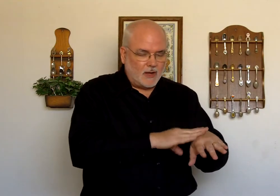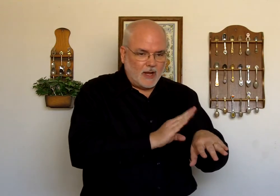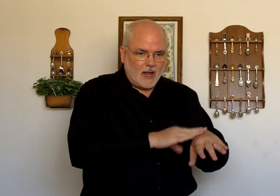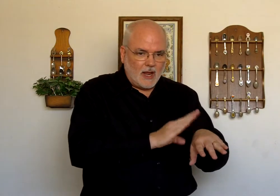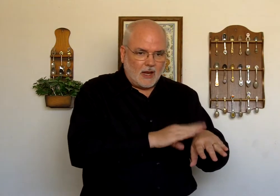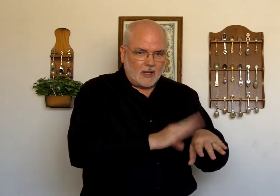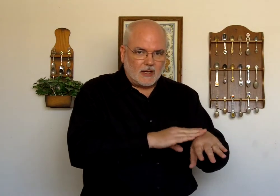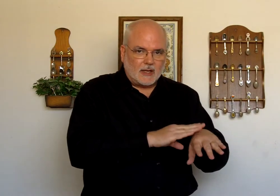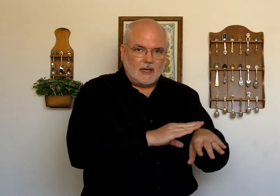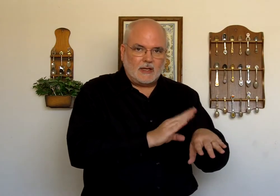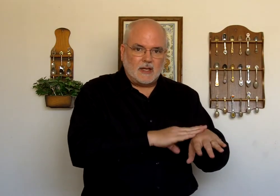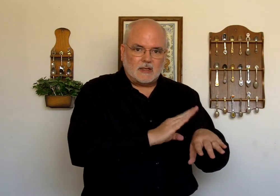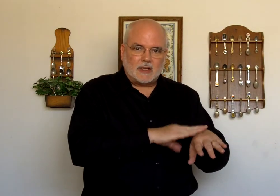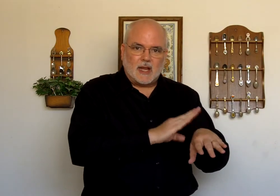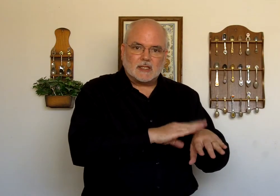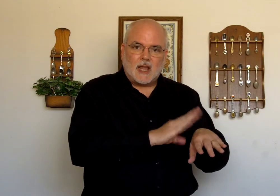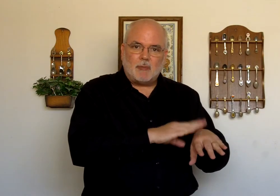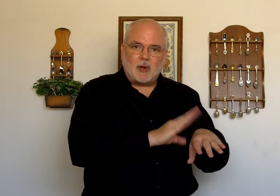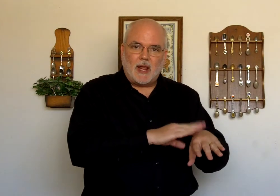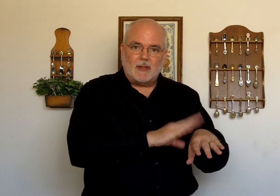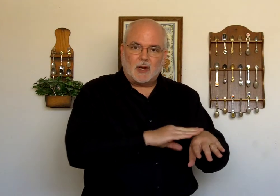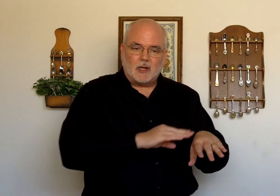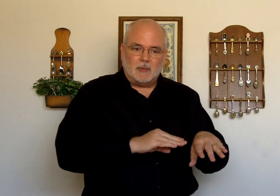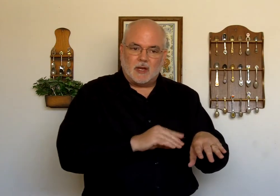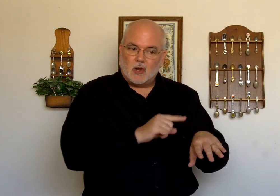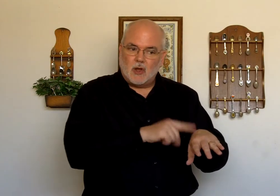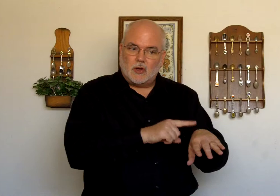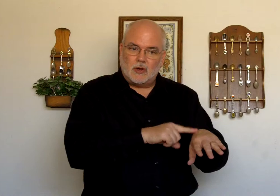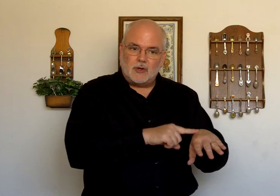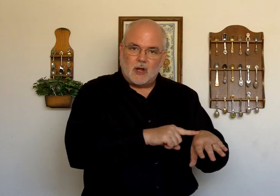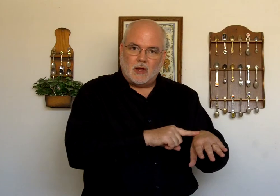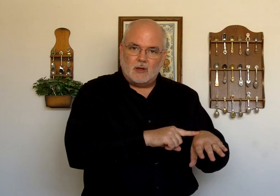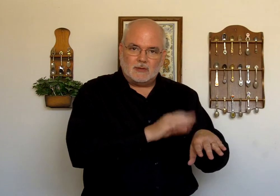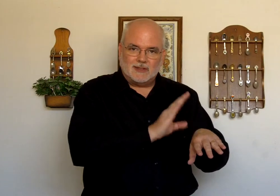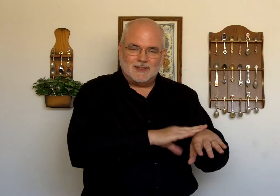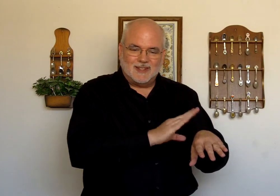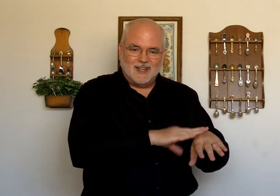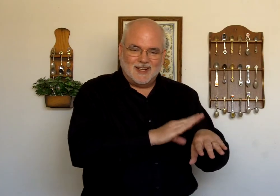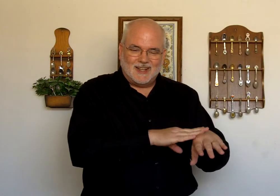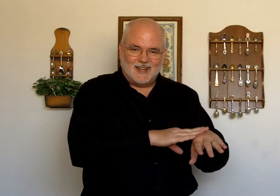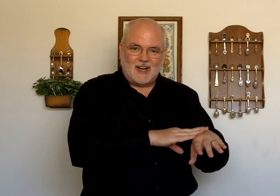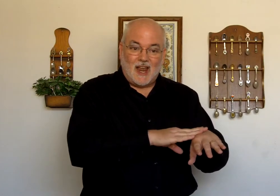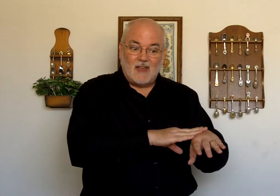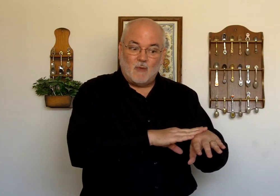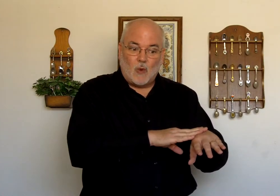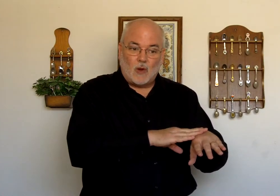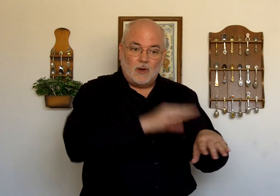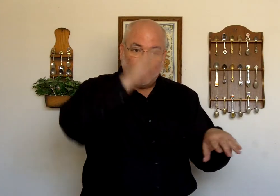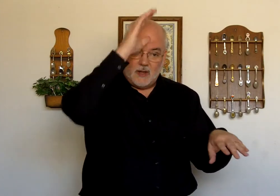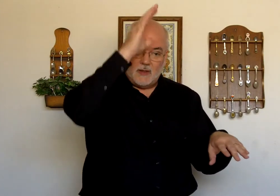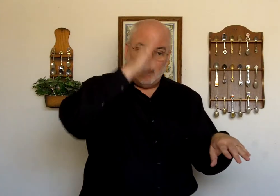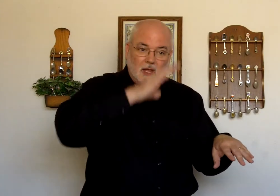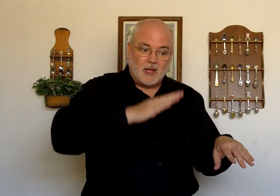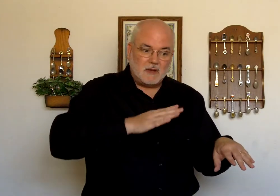slap your hand there a little bit. No, no, no, no. I have warned the men